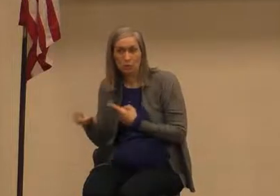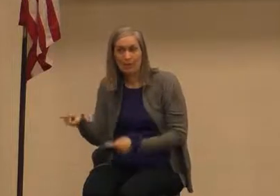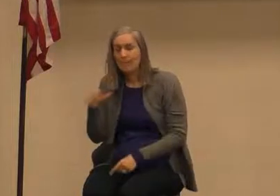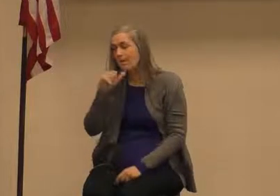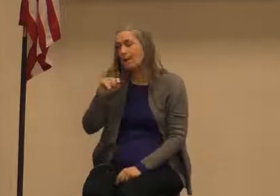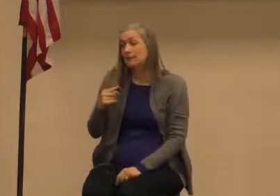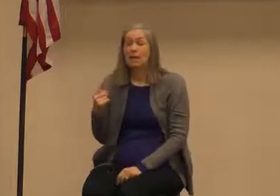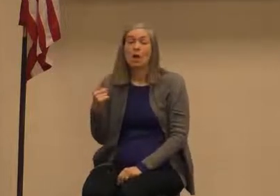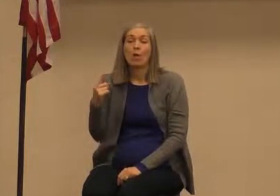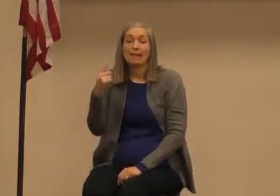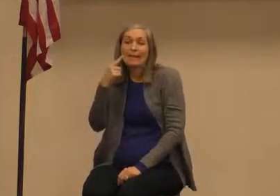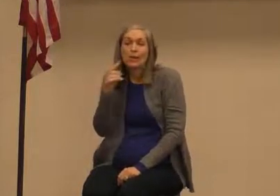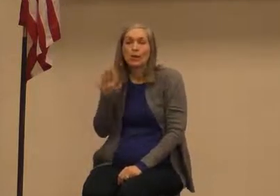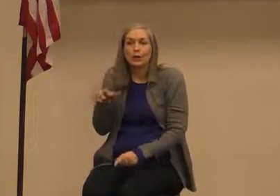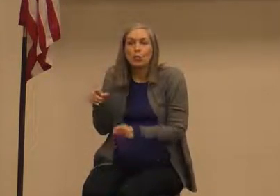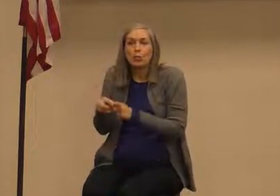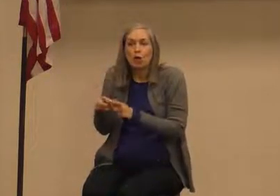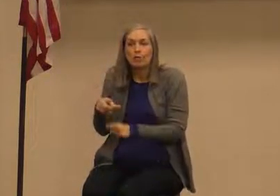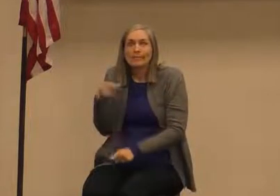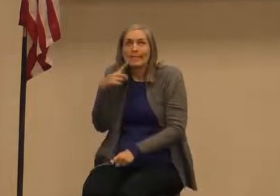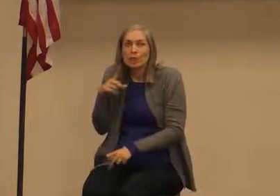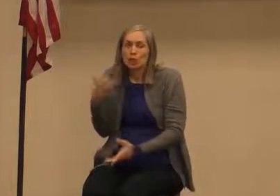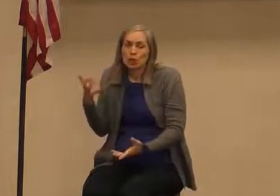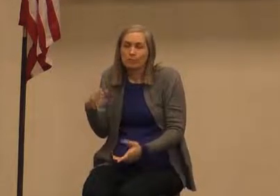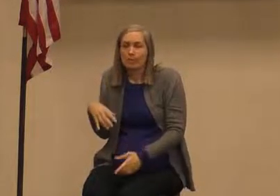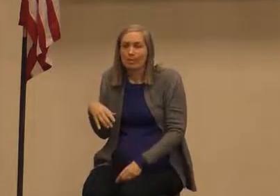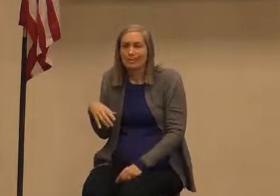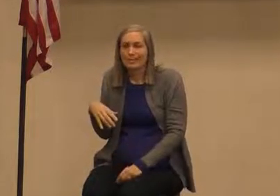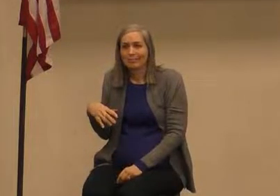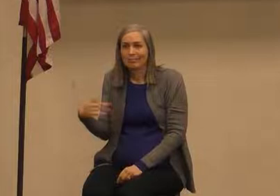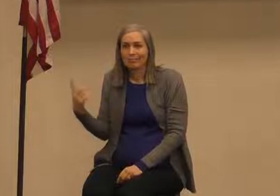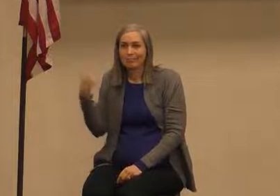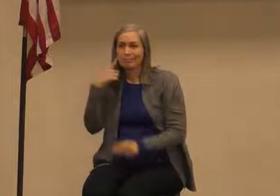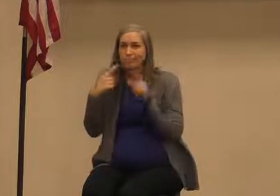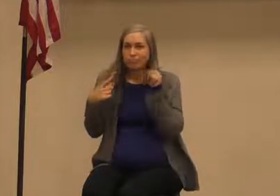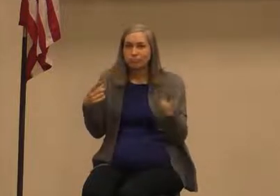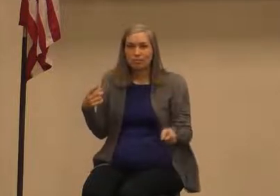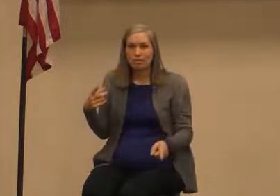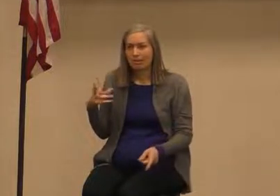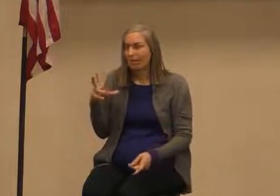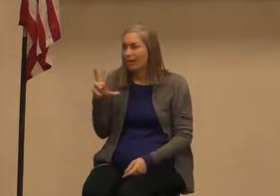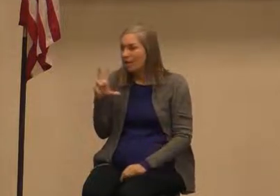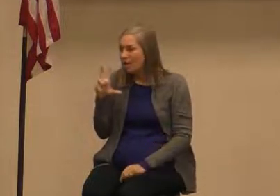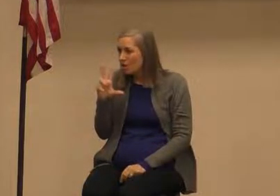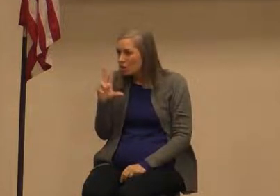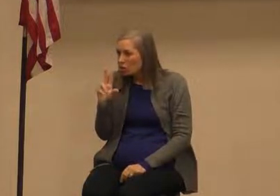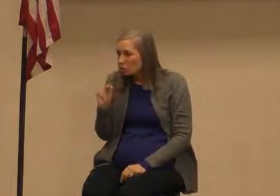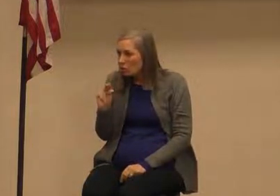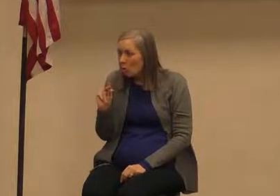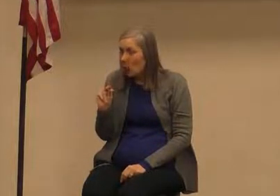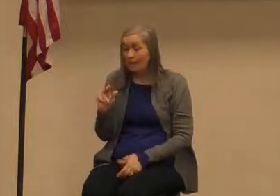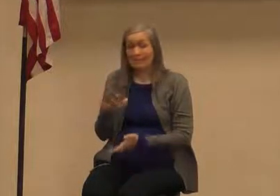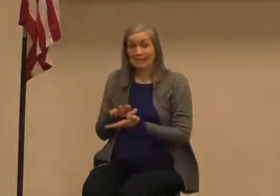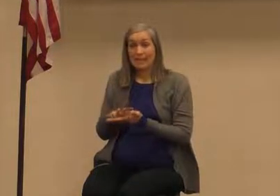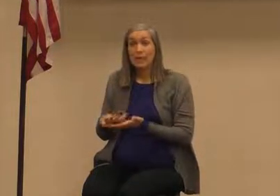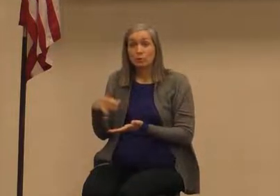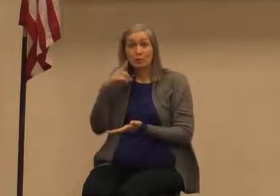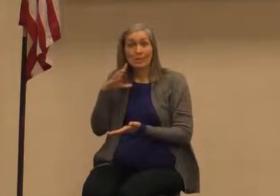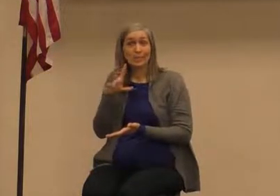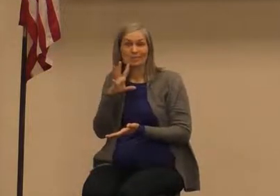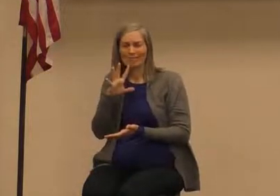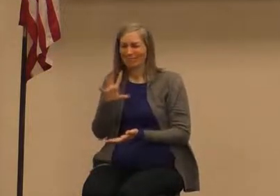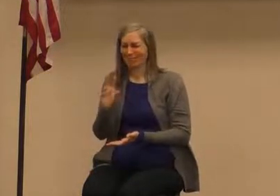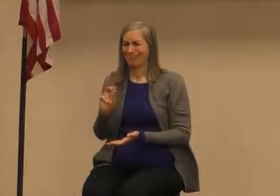hear what he's saying not just okay let it go through one ear and out the other it's nice to hear him talk no